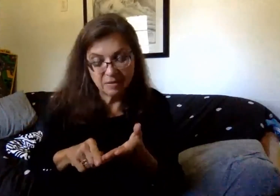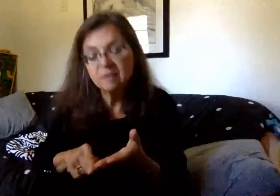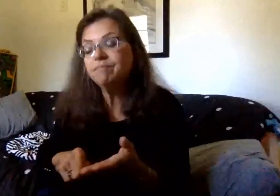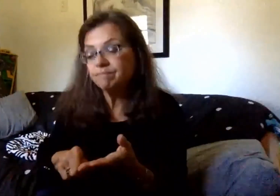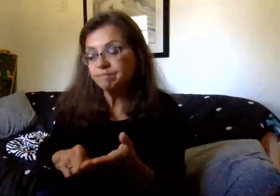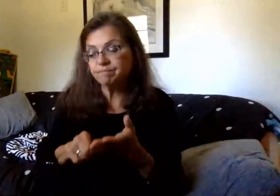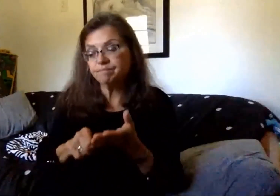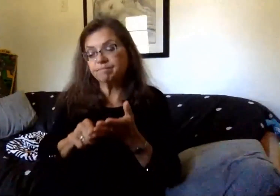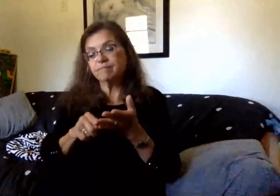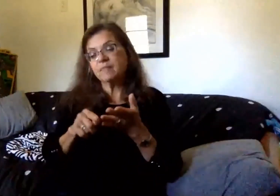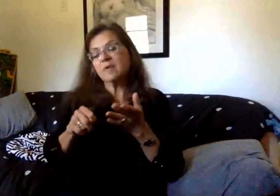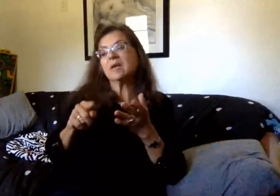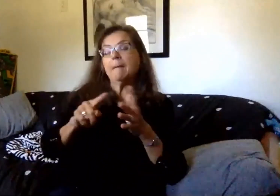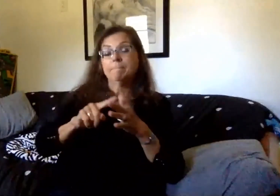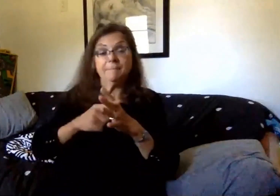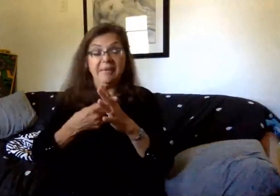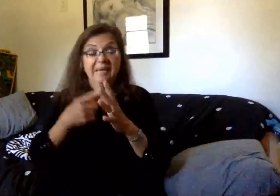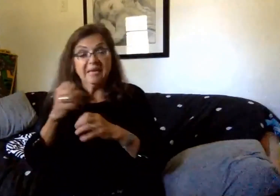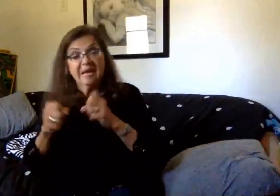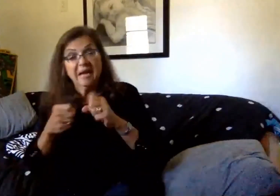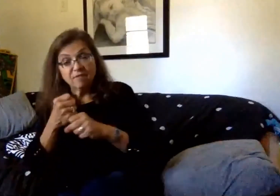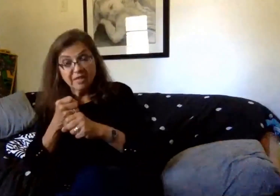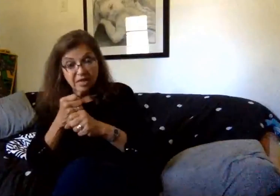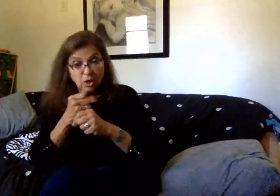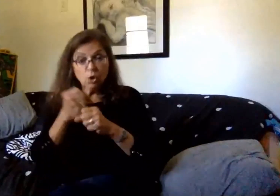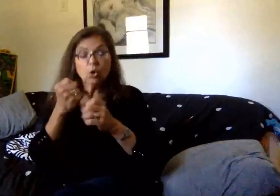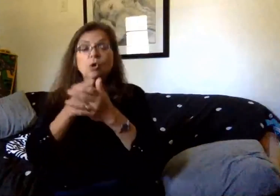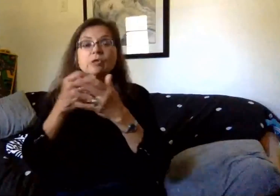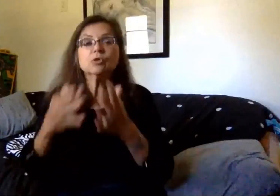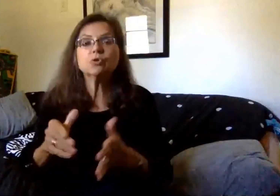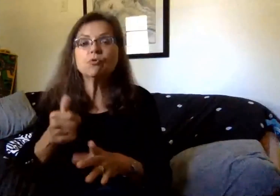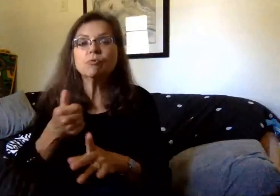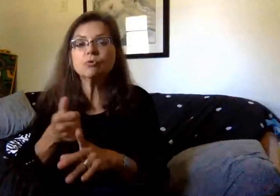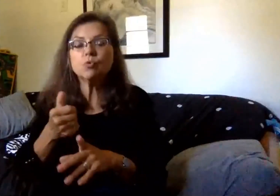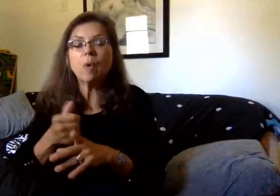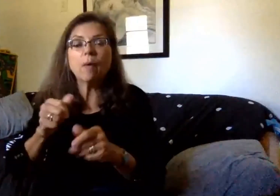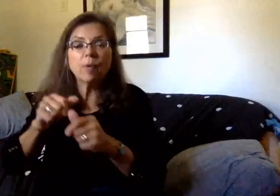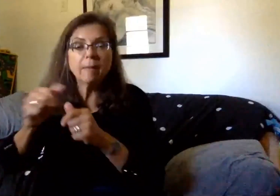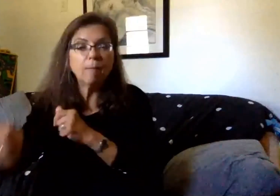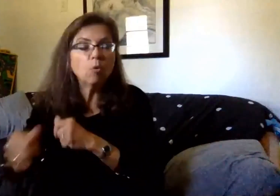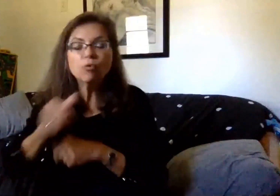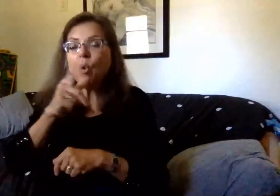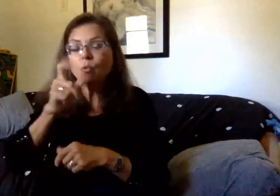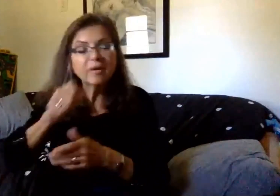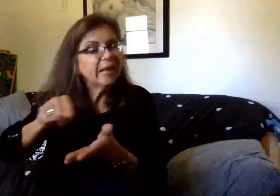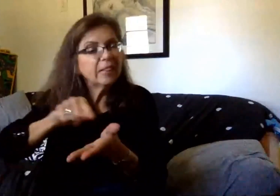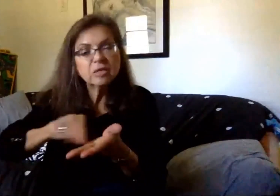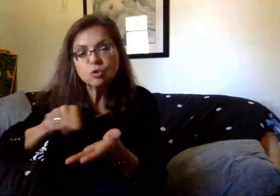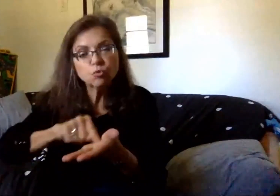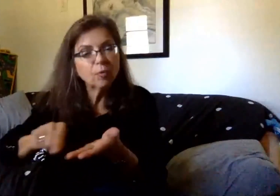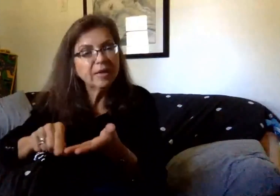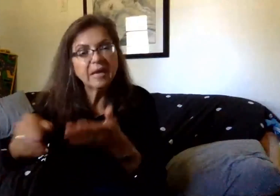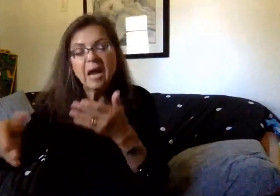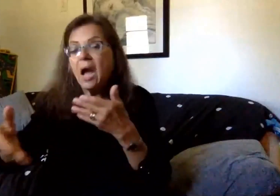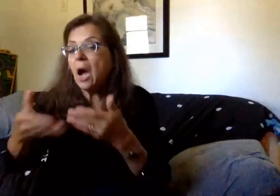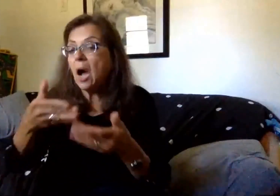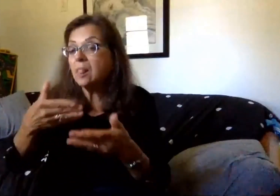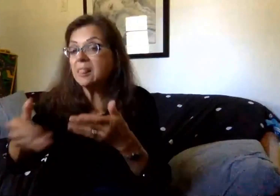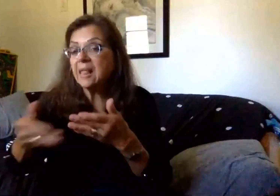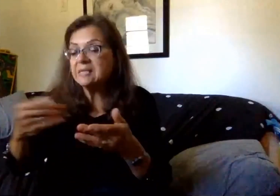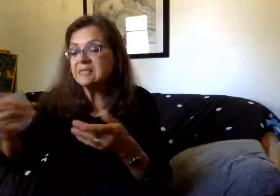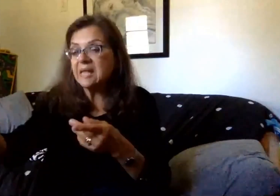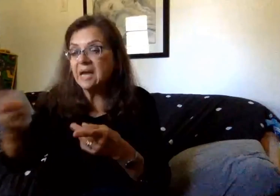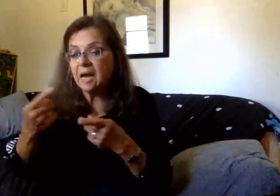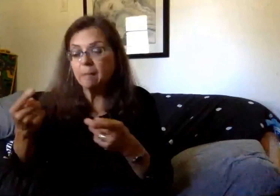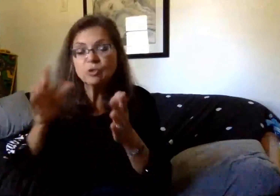at the onset of the school year, students who are completely remote will not need to take the health care screening, unless, of course, they are coming onto the campus for